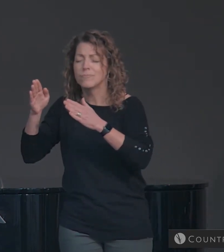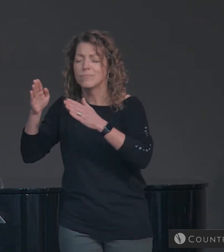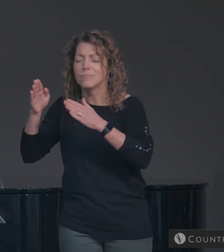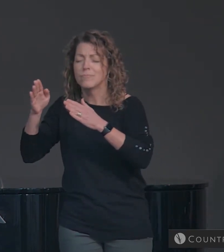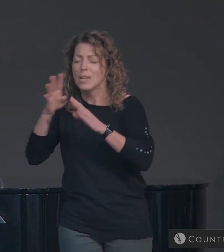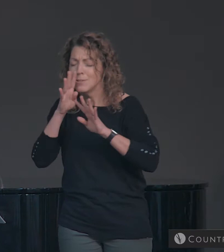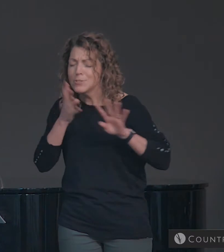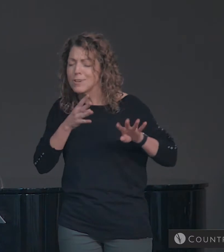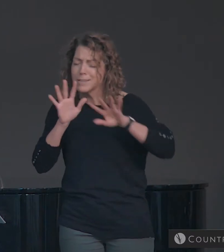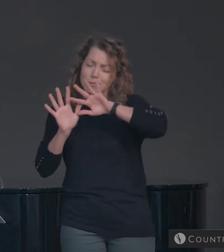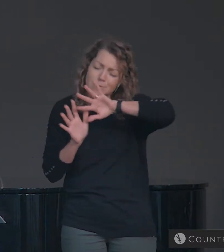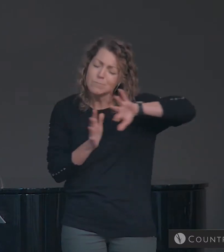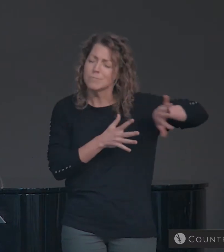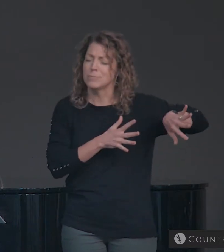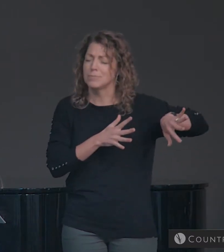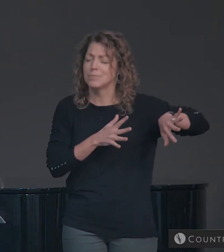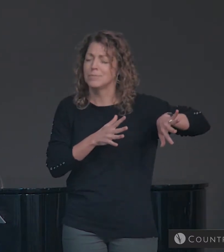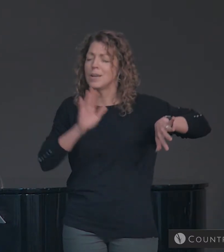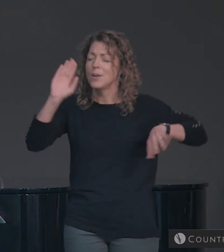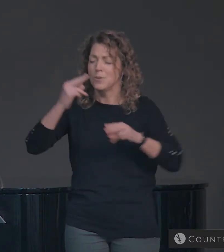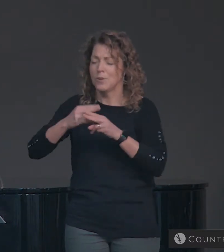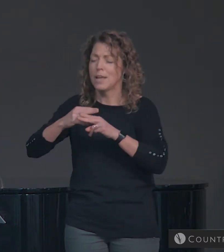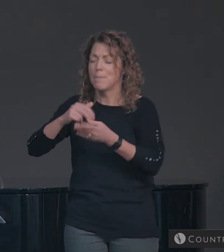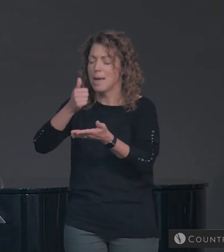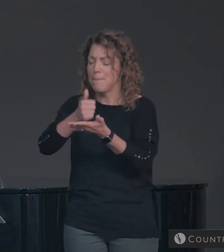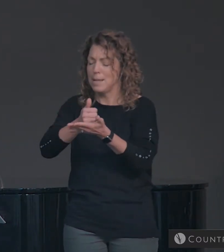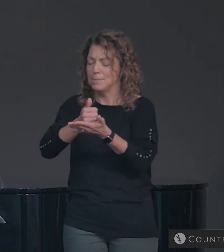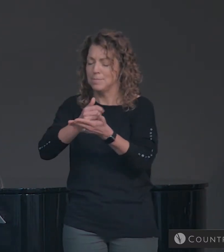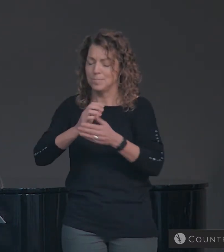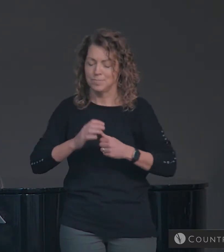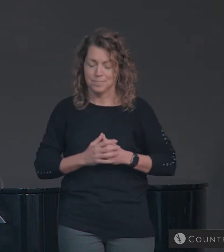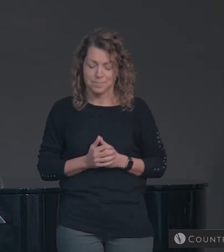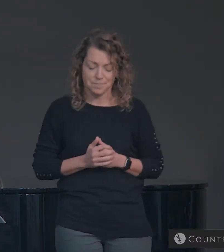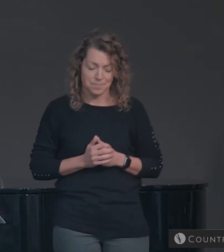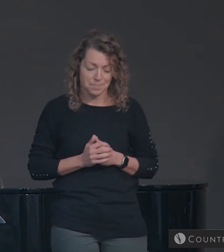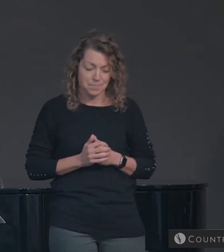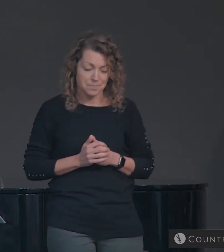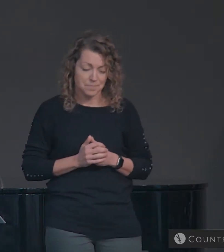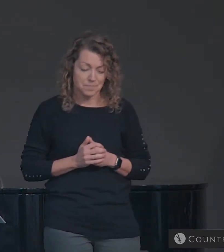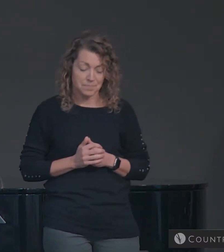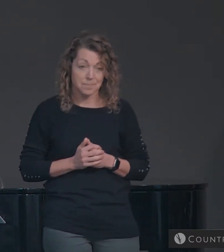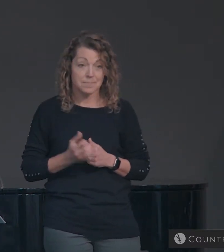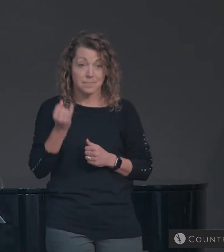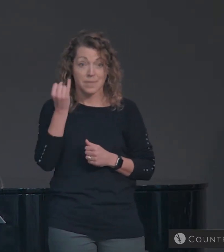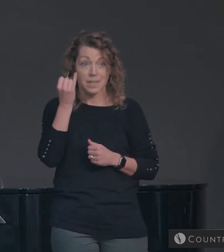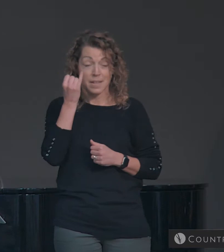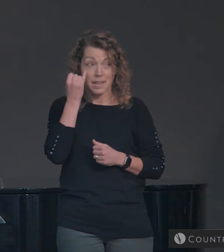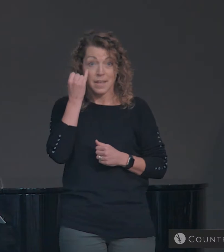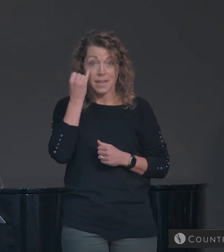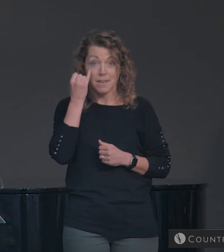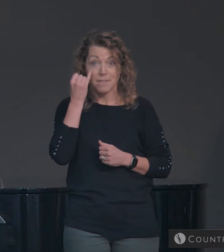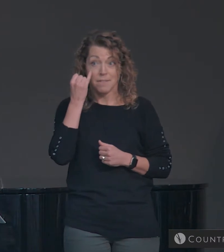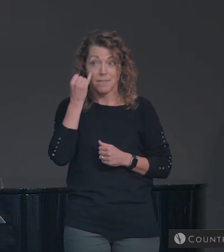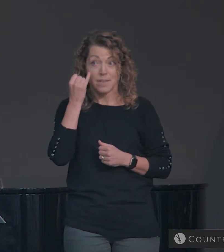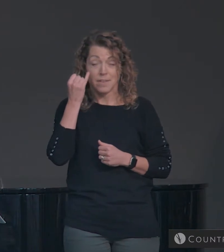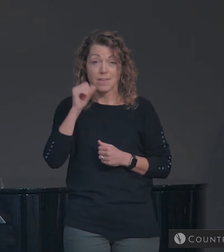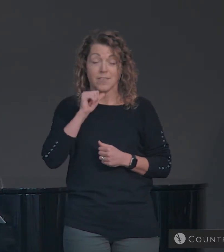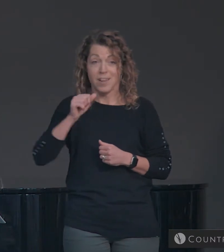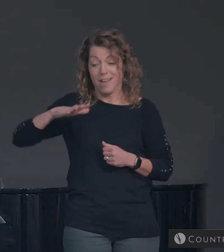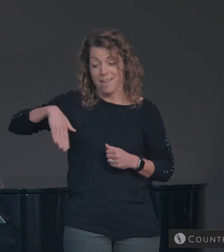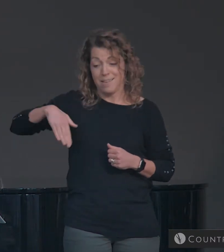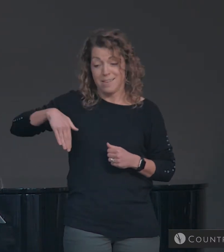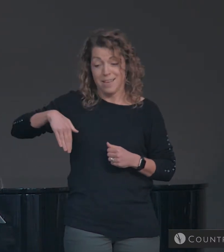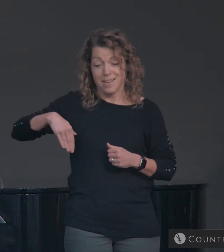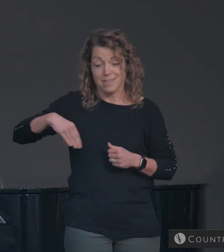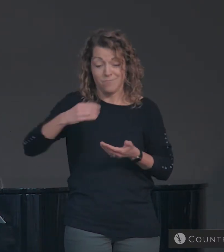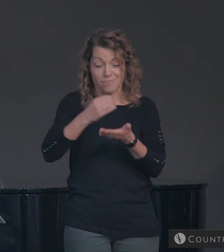aside We ask these things in your name, amen I want to invite any of you that have come into our auditorium That hasn't picked up